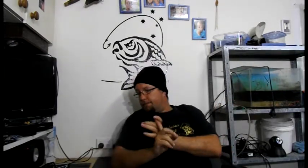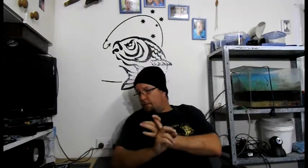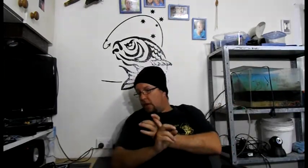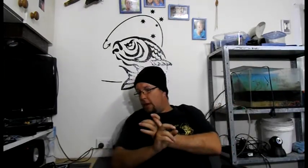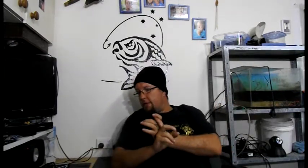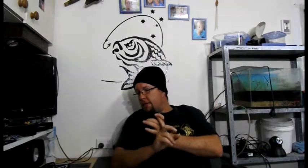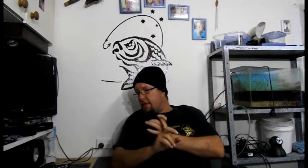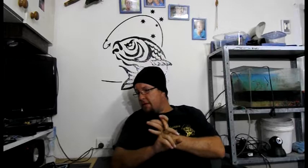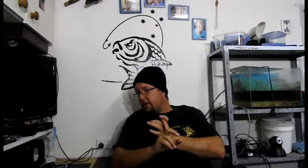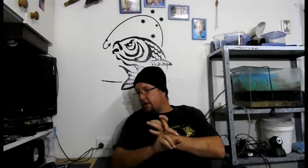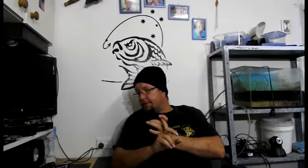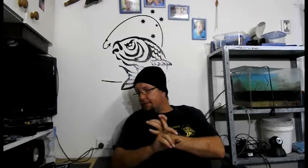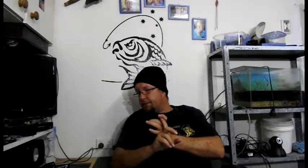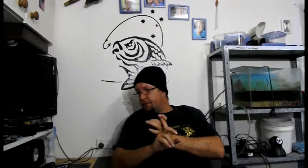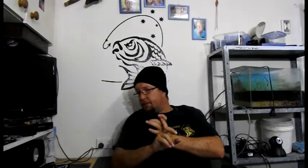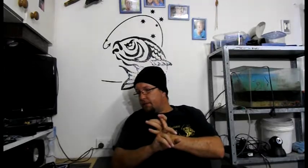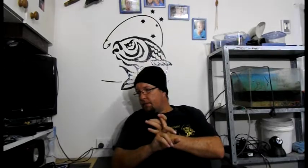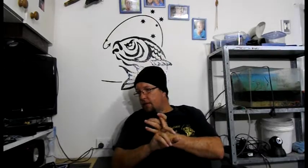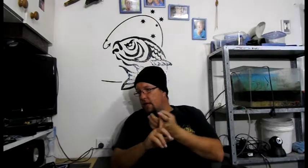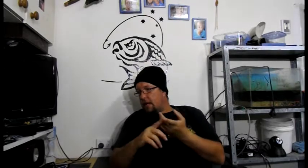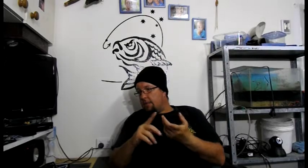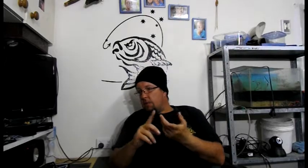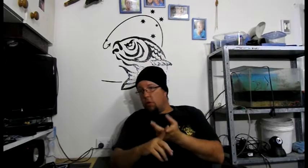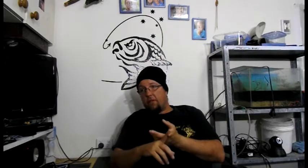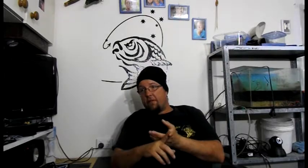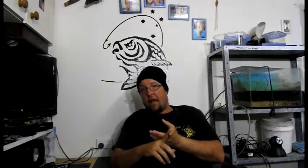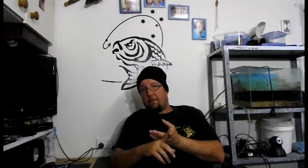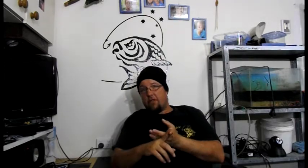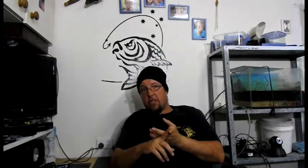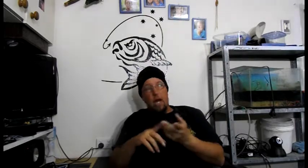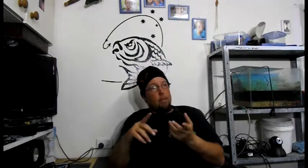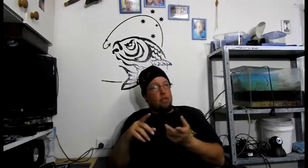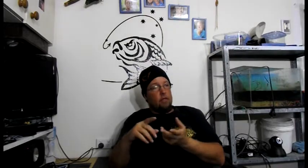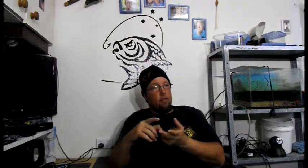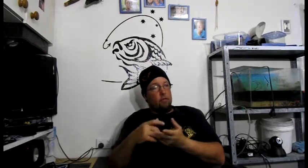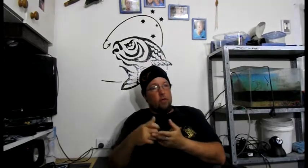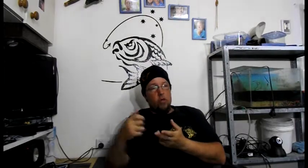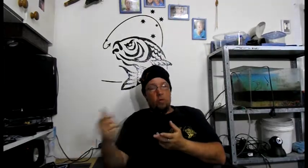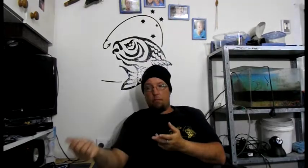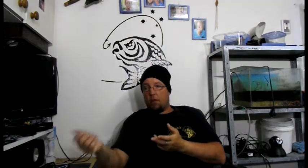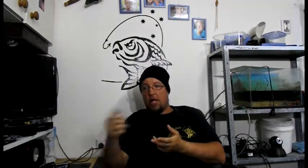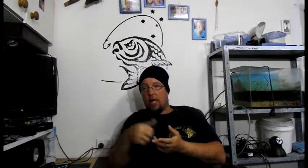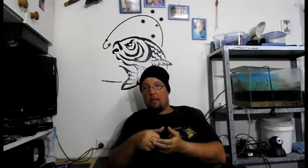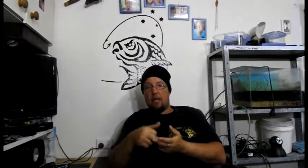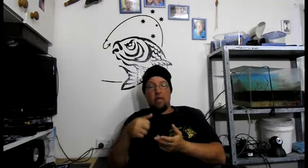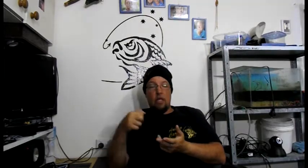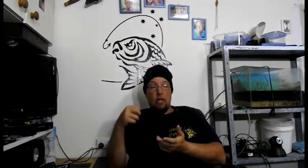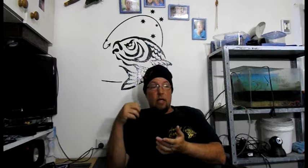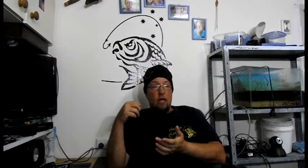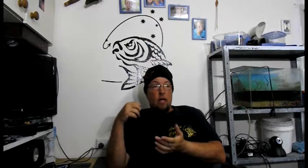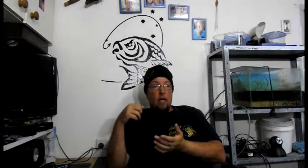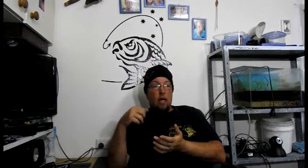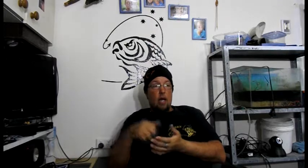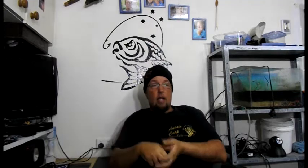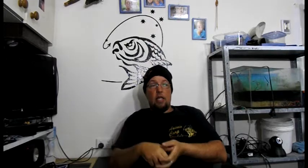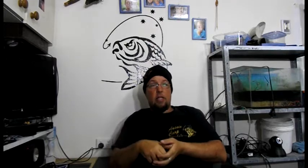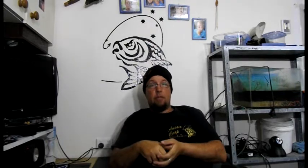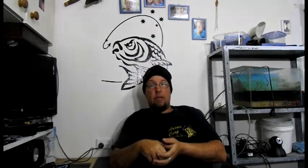Over in America, Luke from Catfish and Carp has done reviews on bite alarms over there. And he's spending